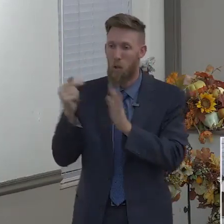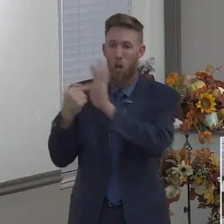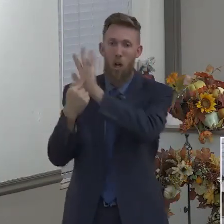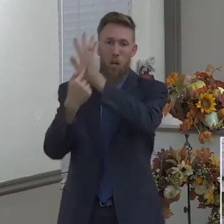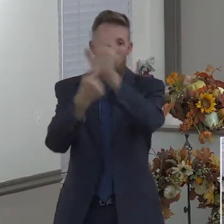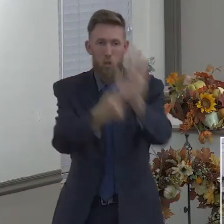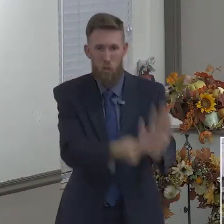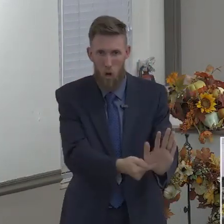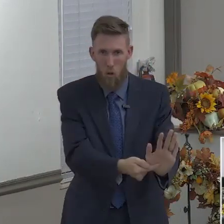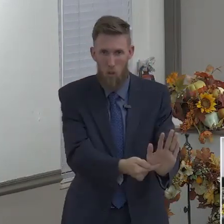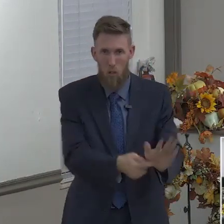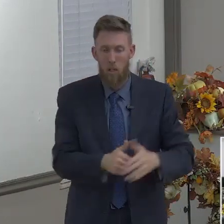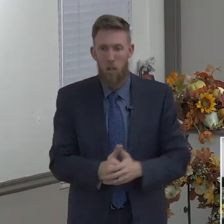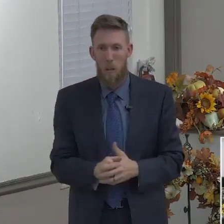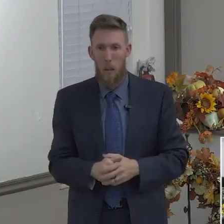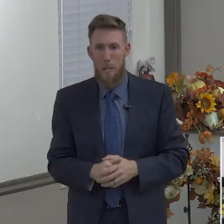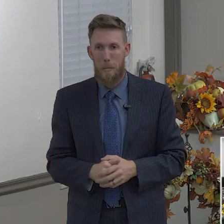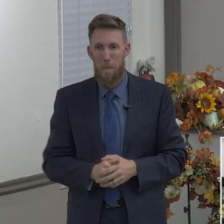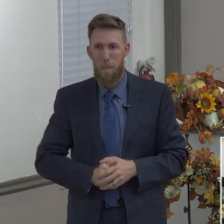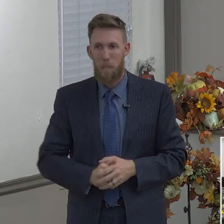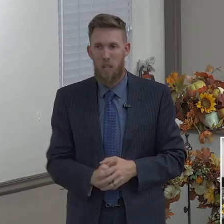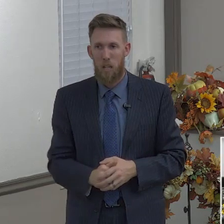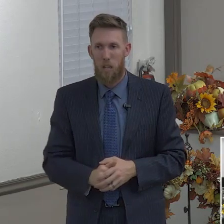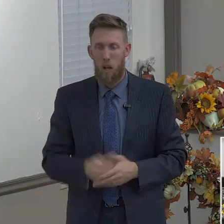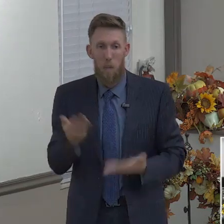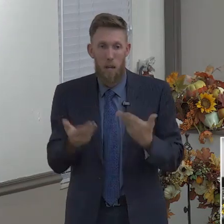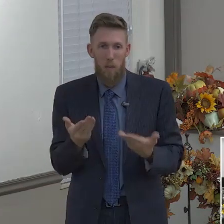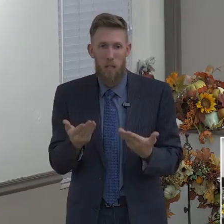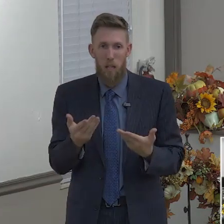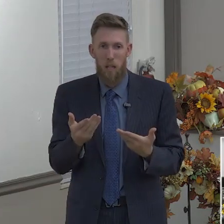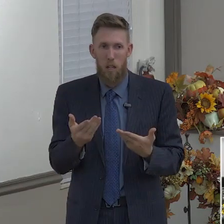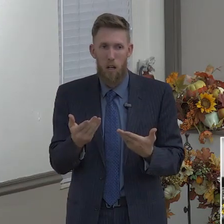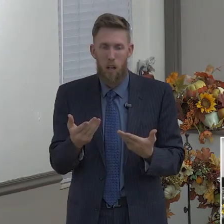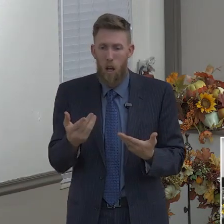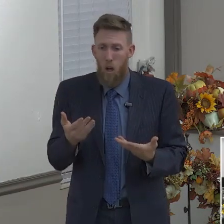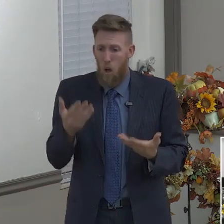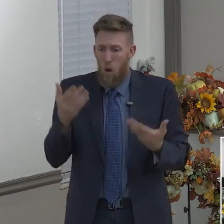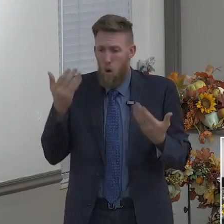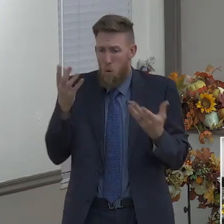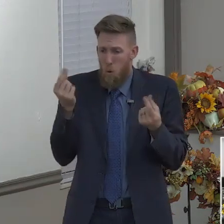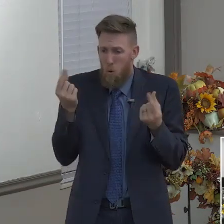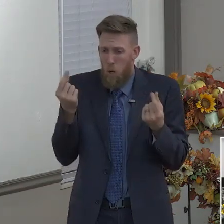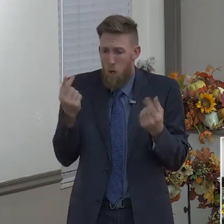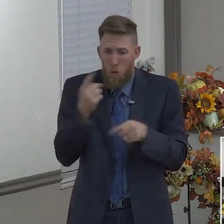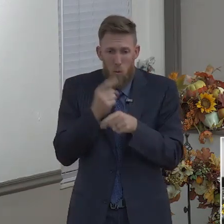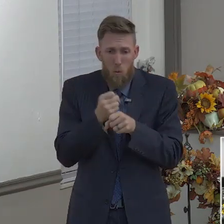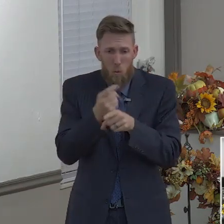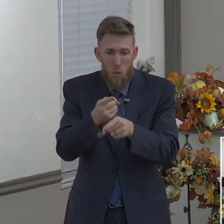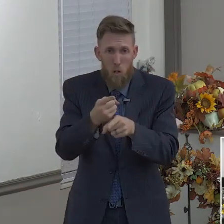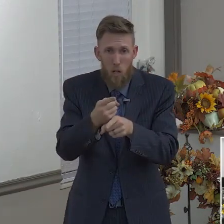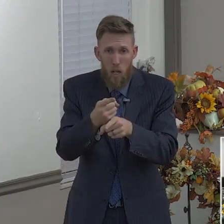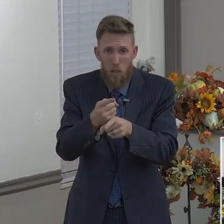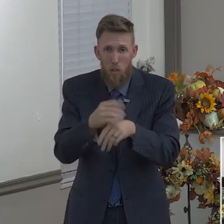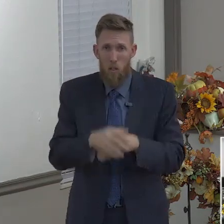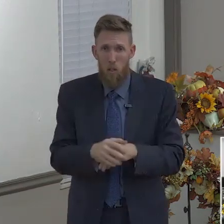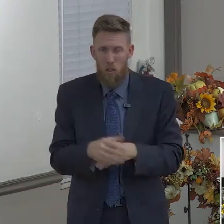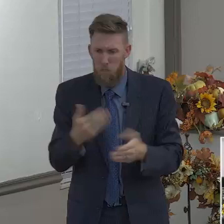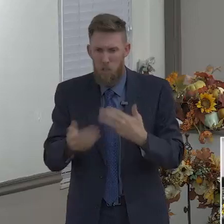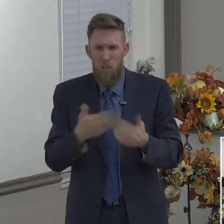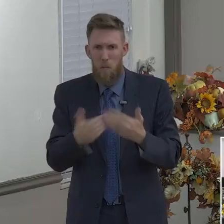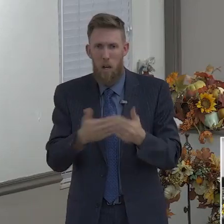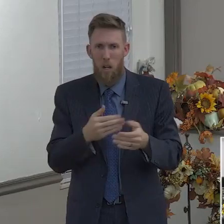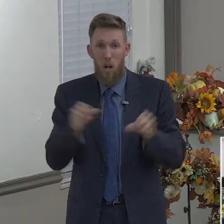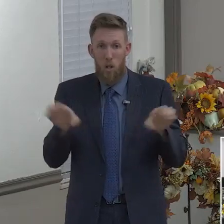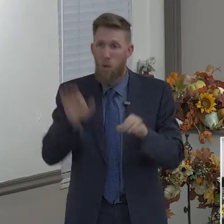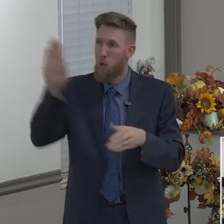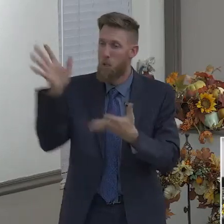to do a year from now? Well, don't know. It doesn't necessarily matter. How about you do what God wants you to do today? You know God wants you to be in church. You know God